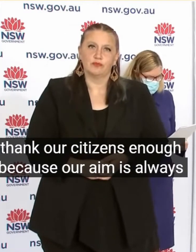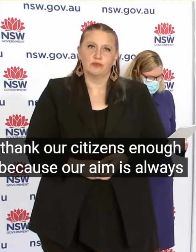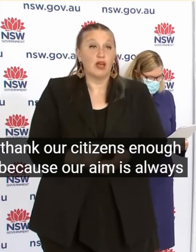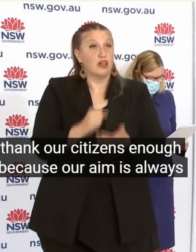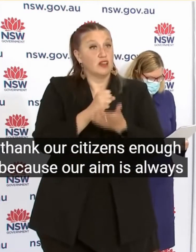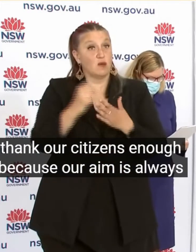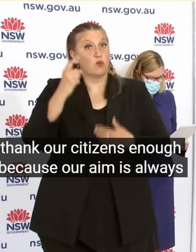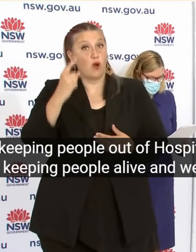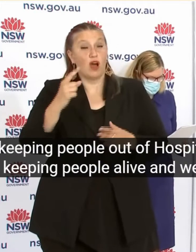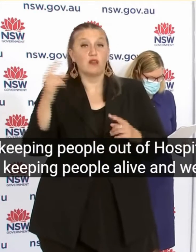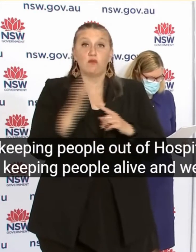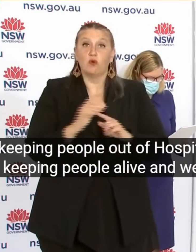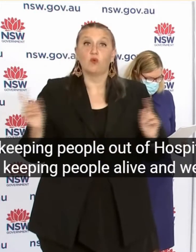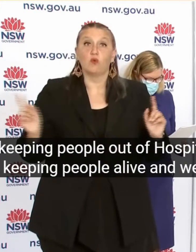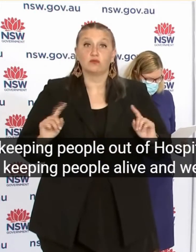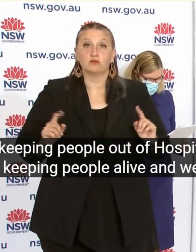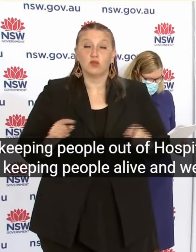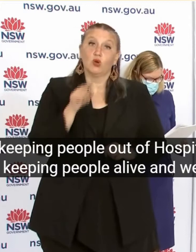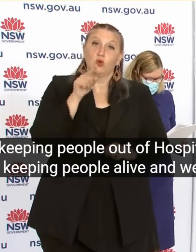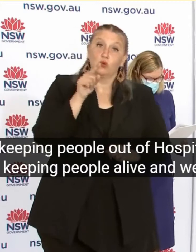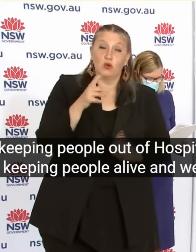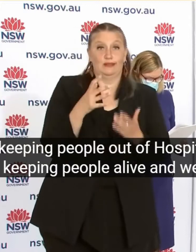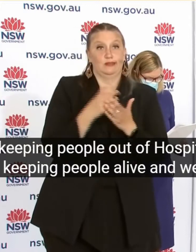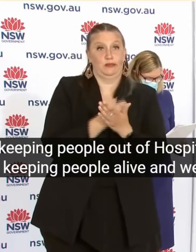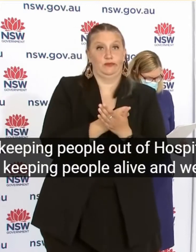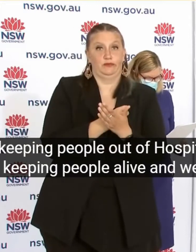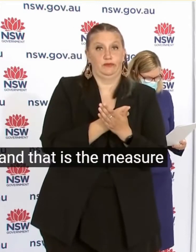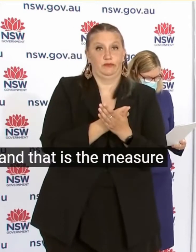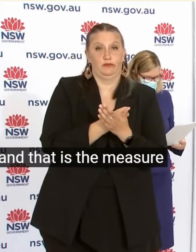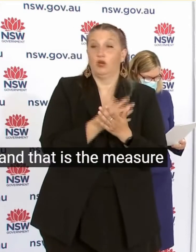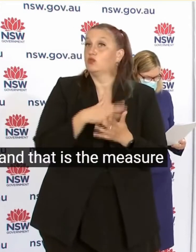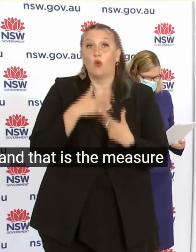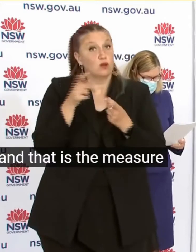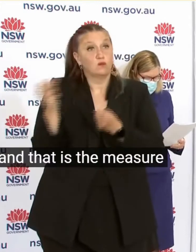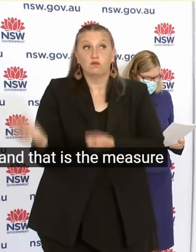Keeping people alive and well And that is the measure of success